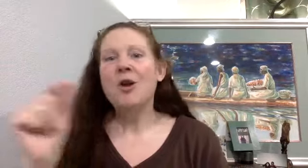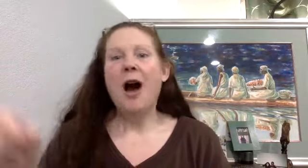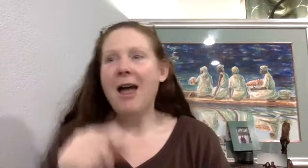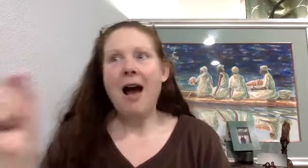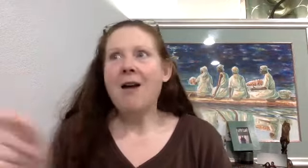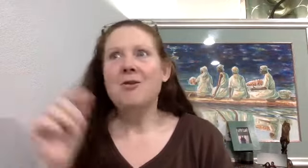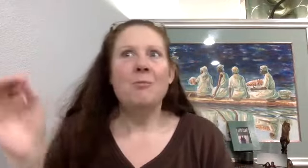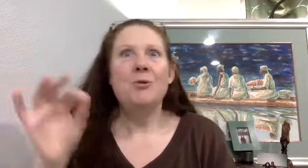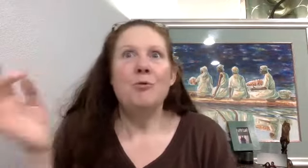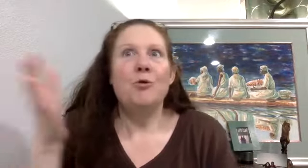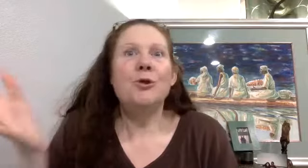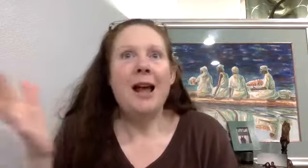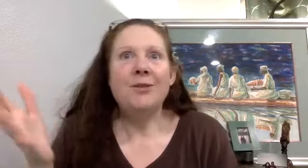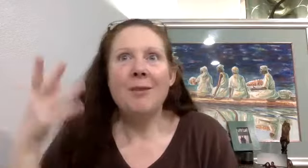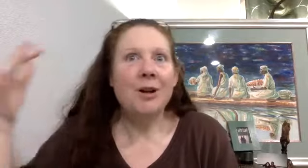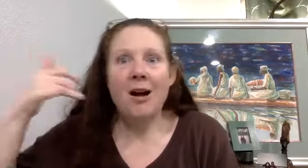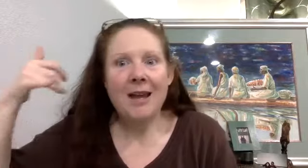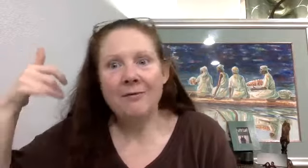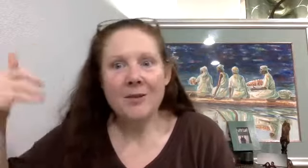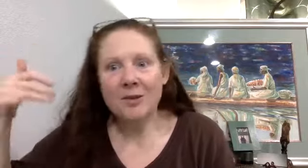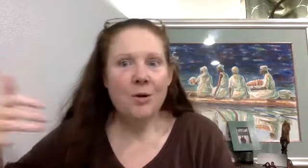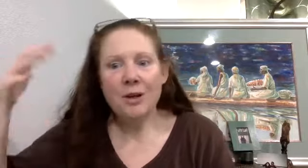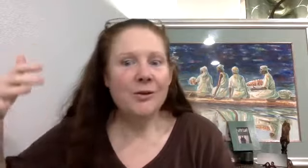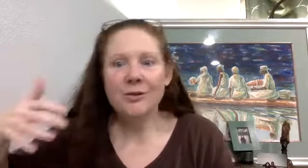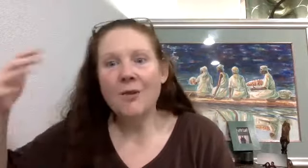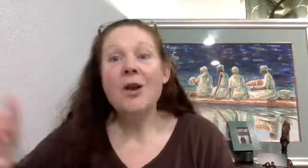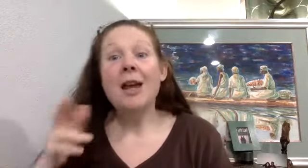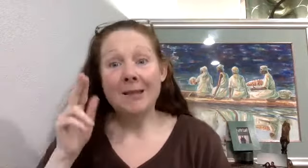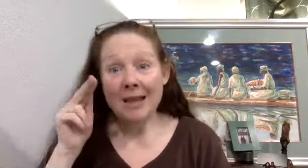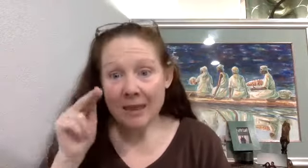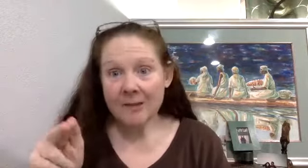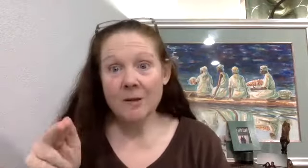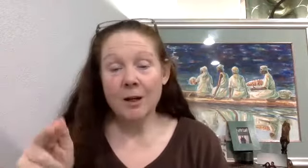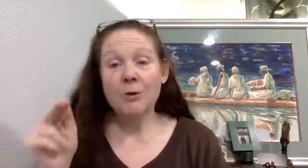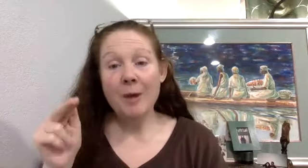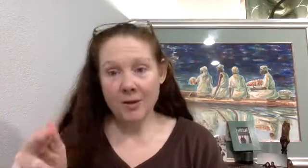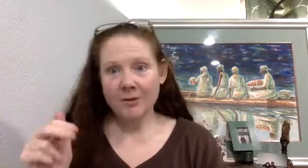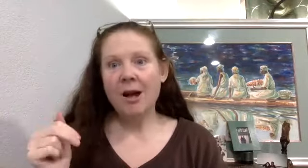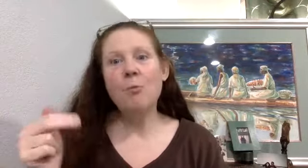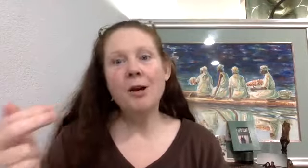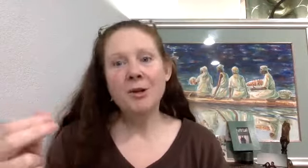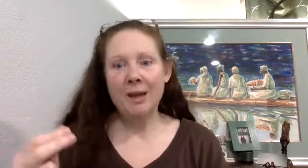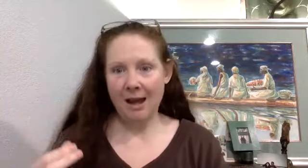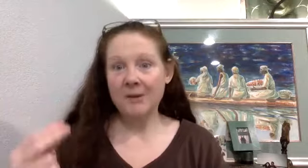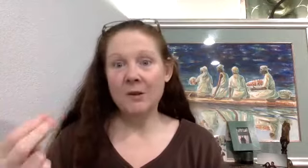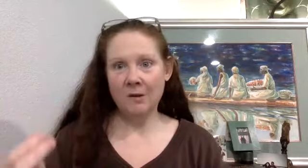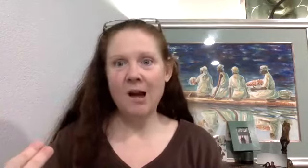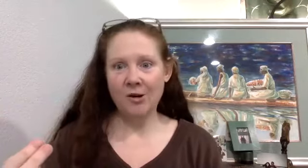I, who's going to have time to call and have testimonials and all. It's like, this is it. You spend this time watching me have this discussion.